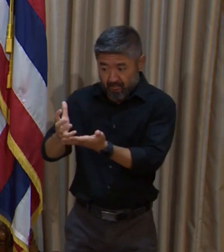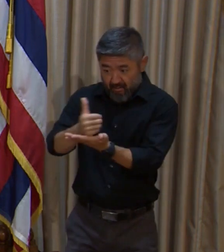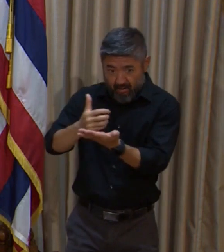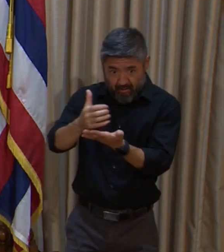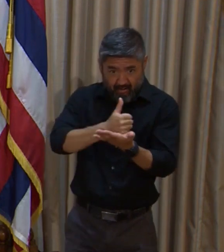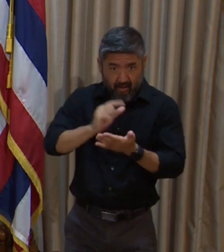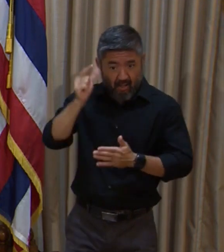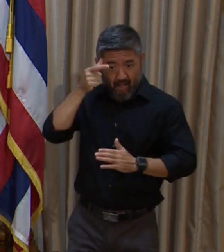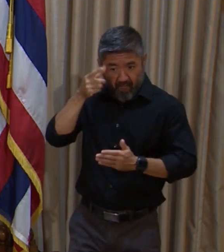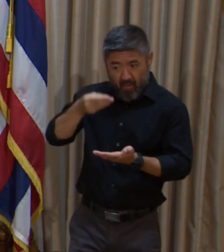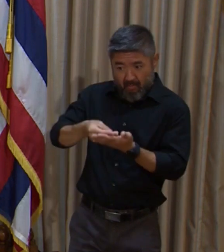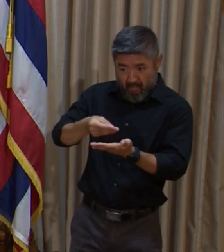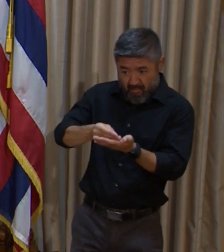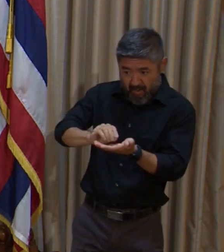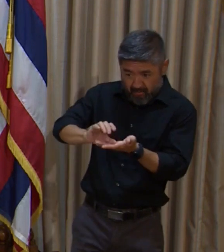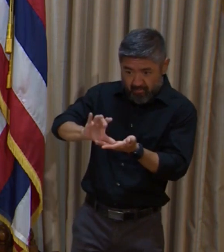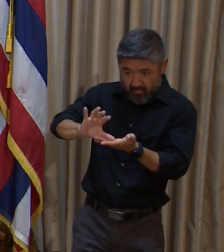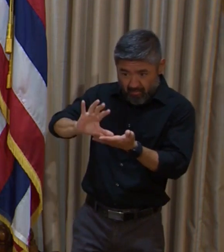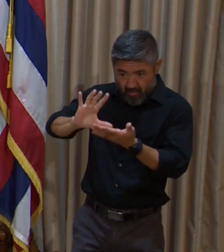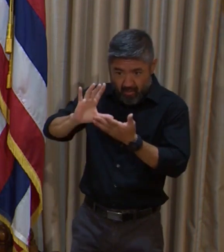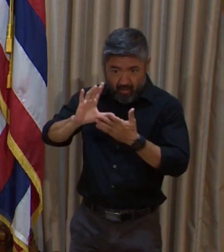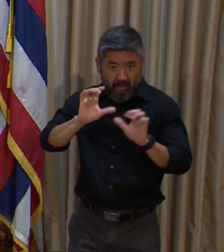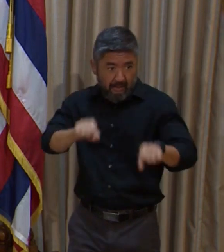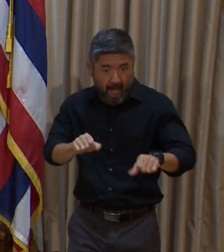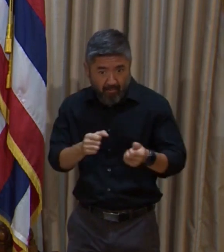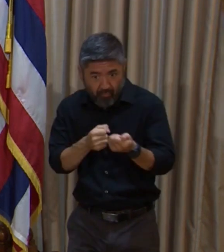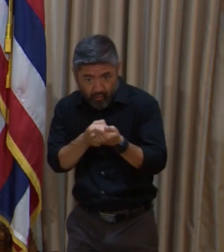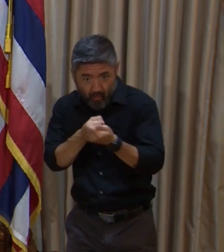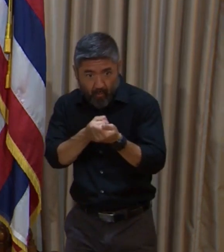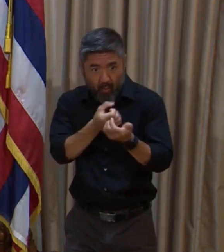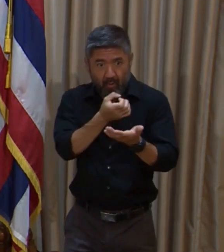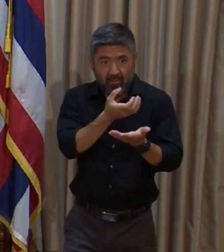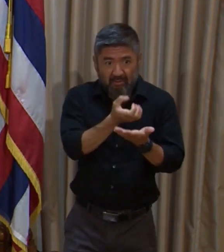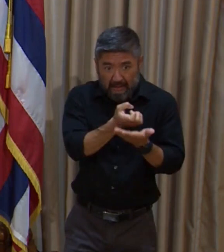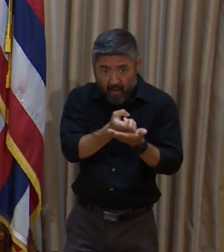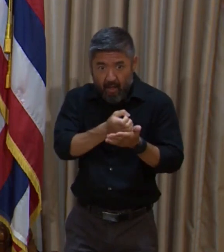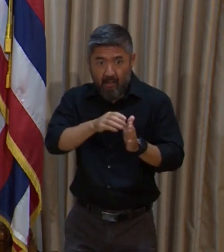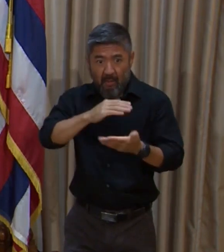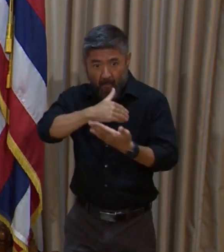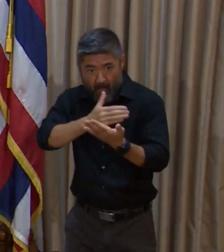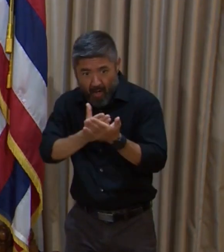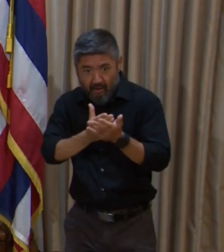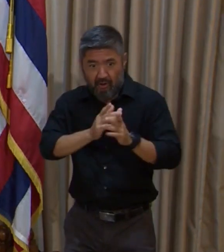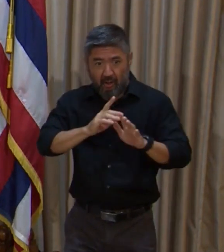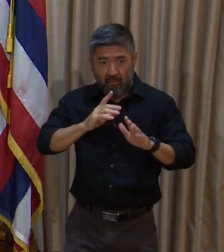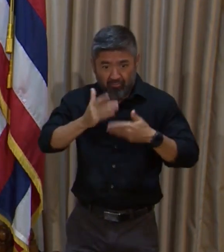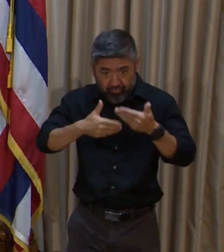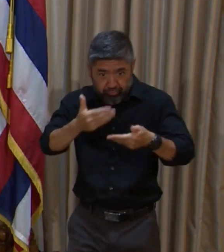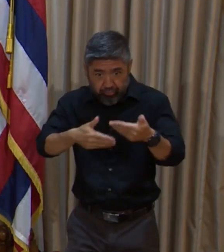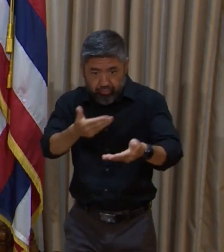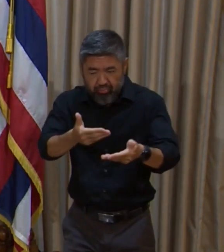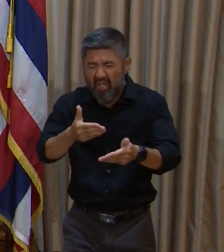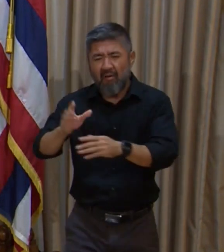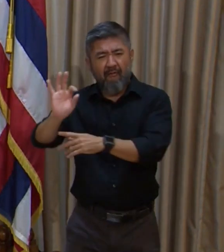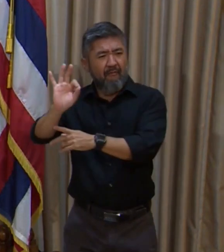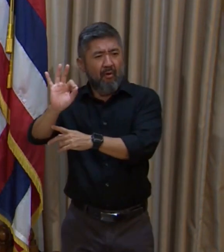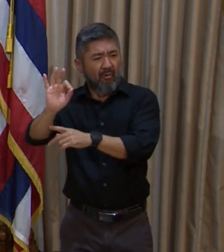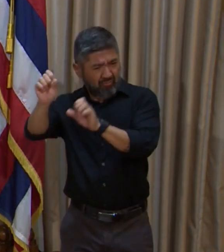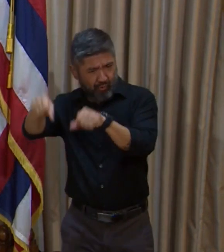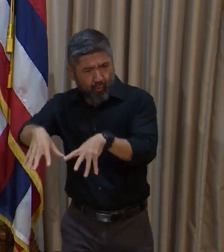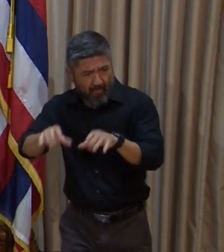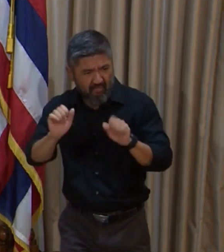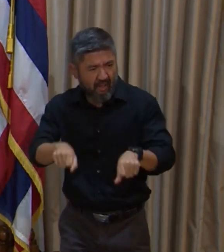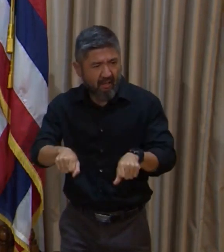it needs to be to support the size of state government, then we will be able to end the furloughs.